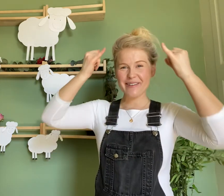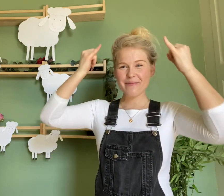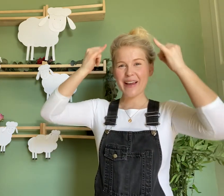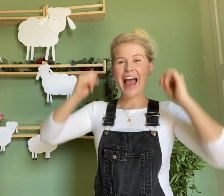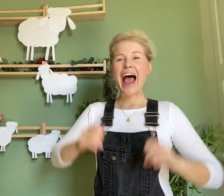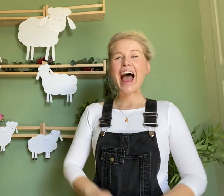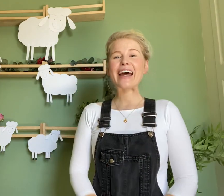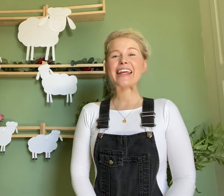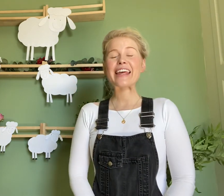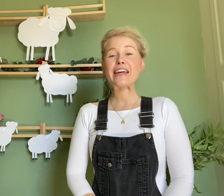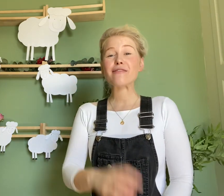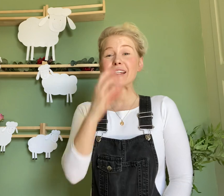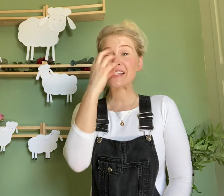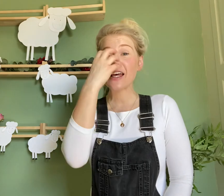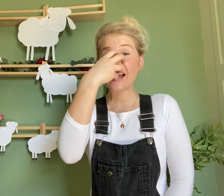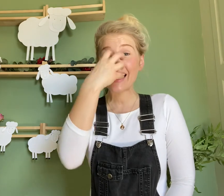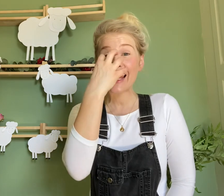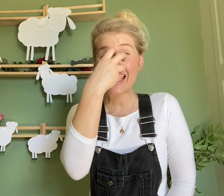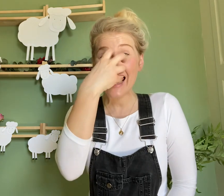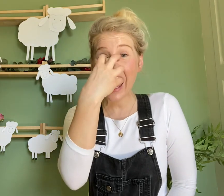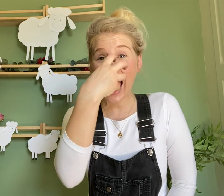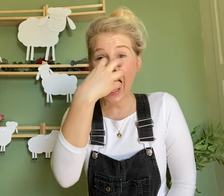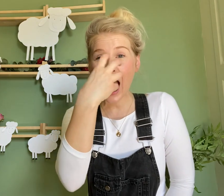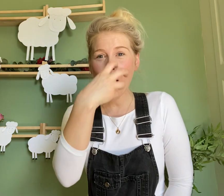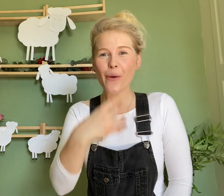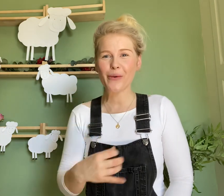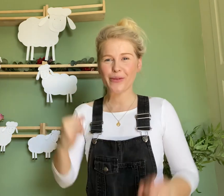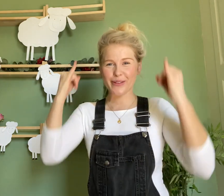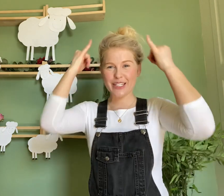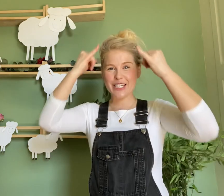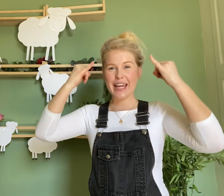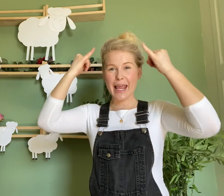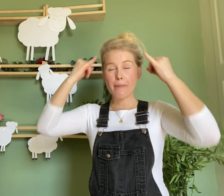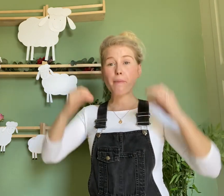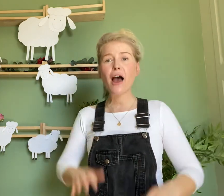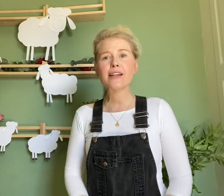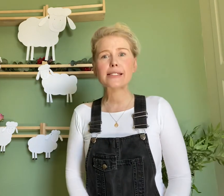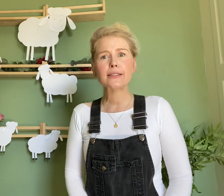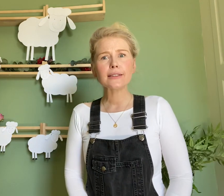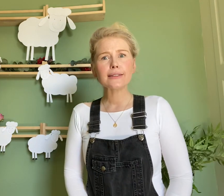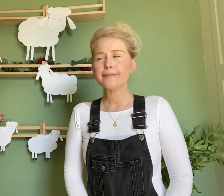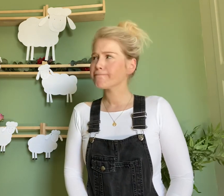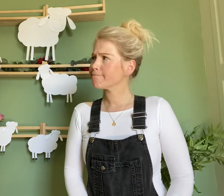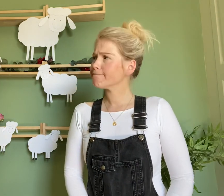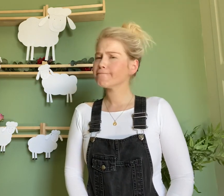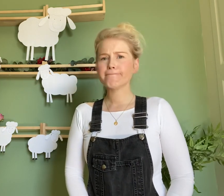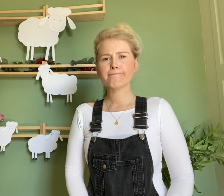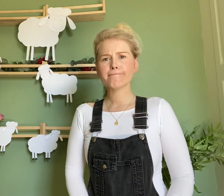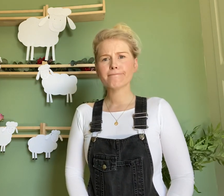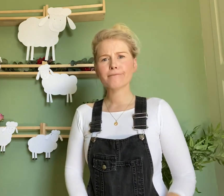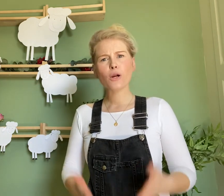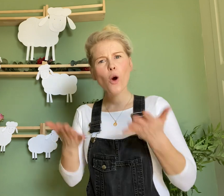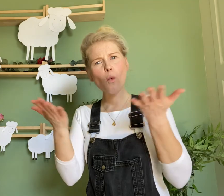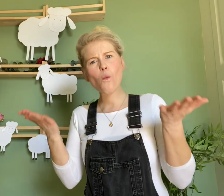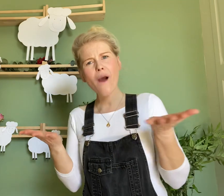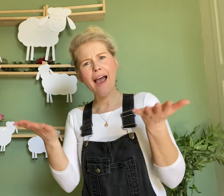and here is the clown sheep. But where